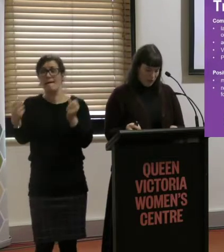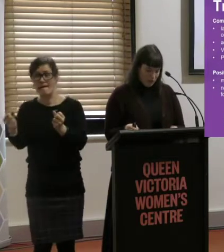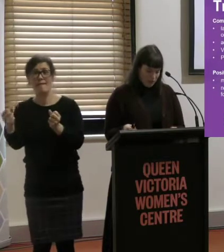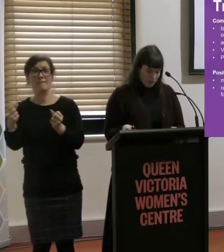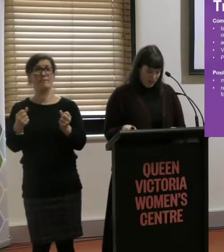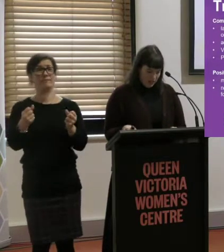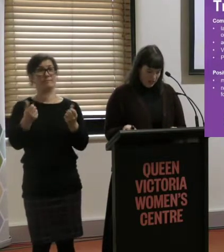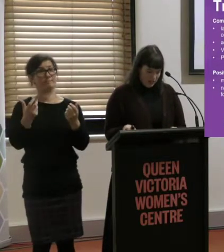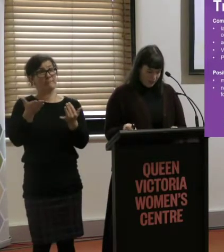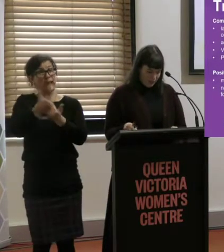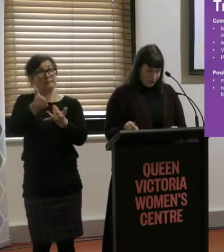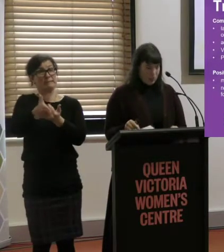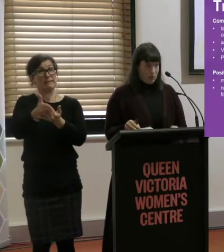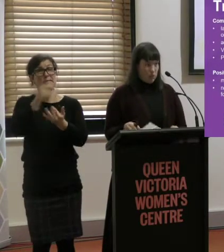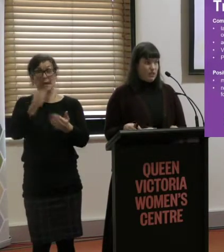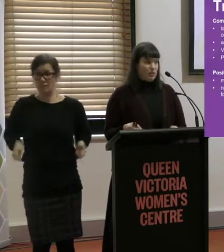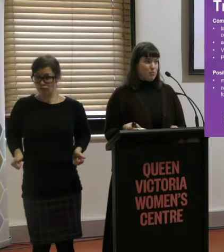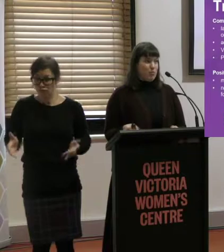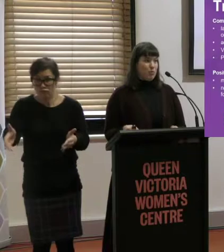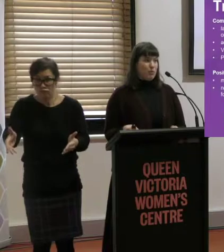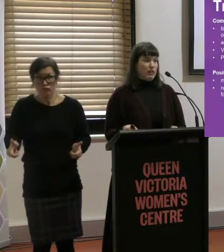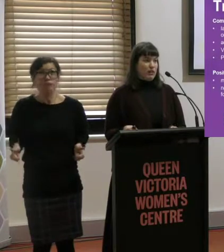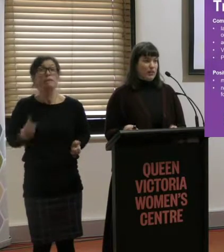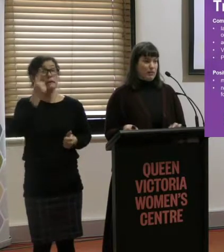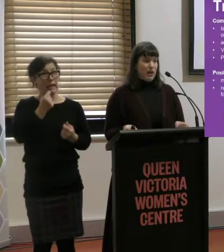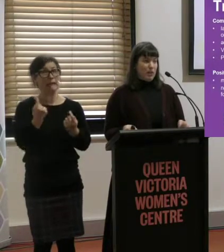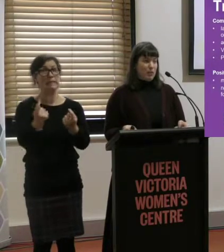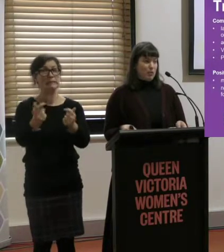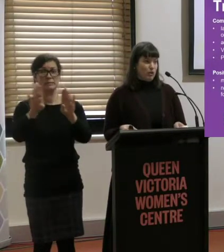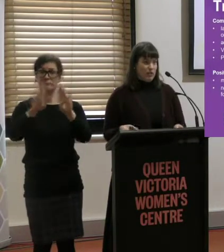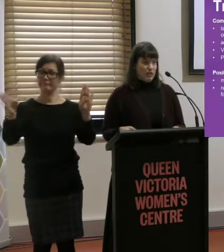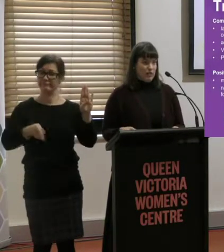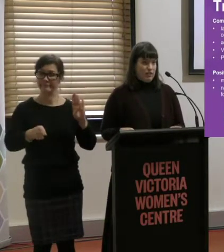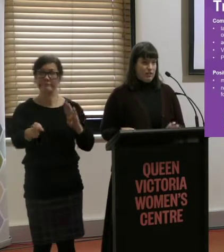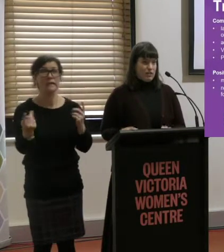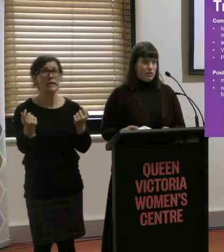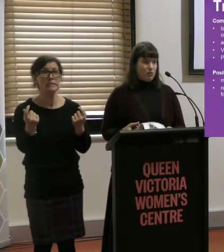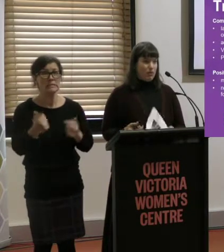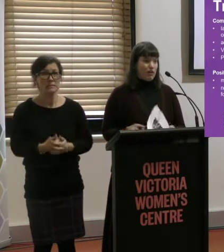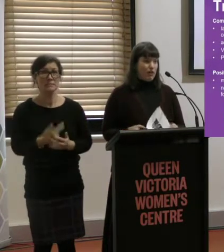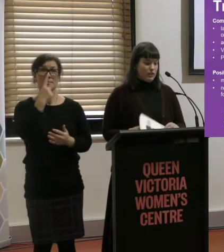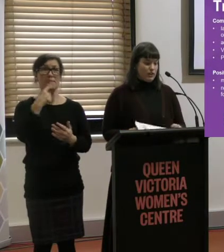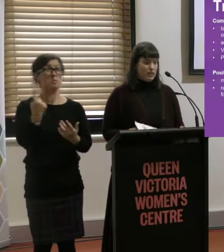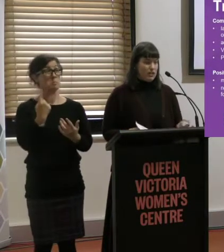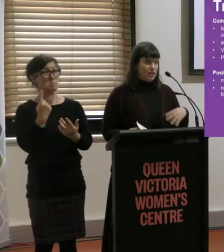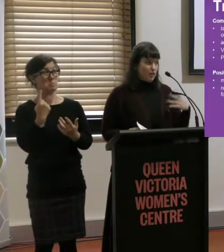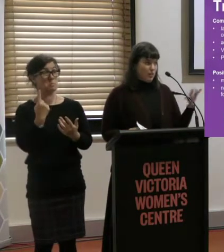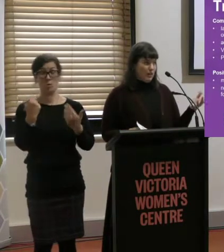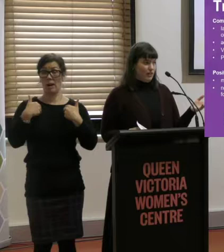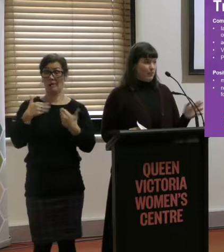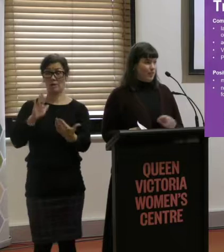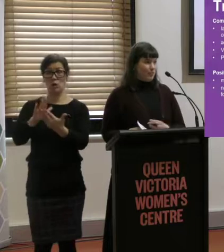platforms. And that was a real positive. And people who live near those stations were really encouraging that to